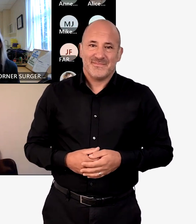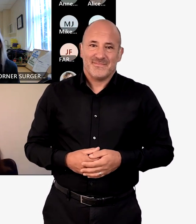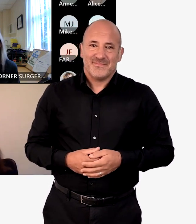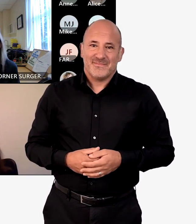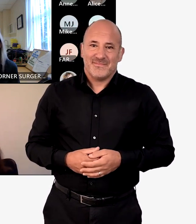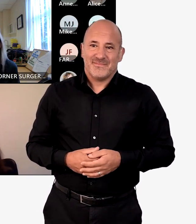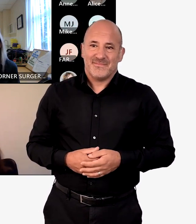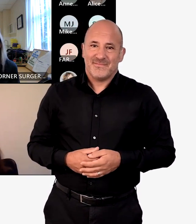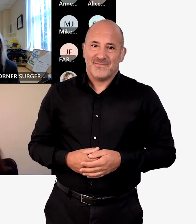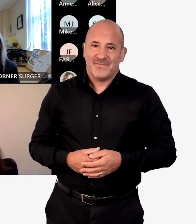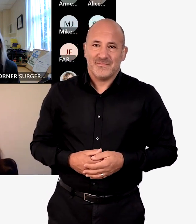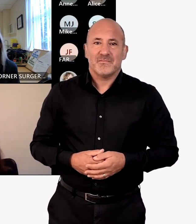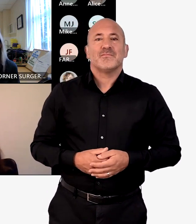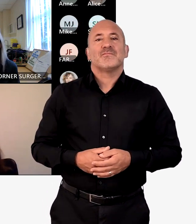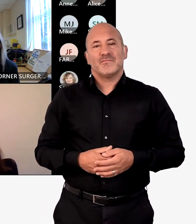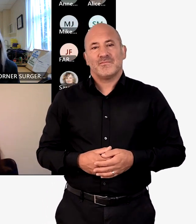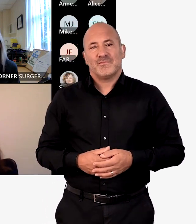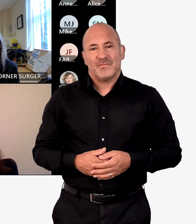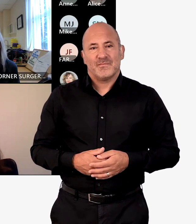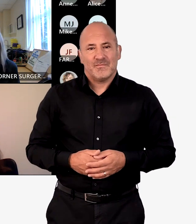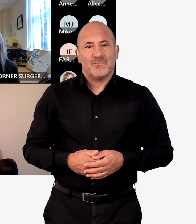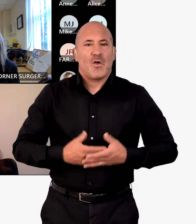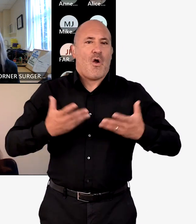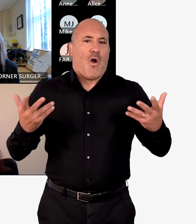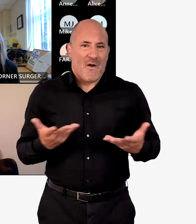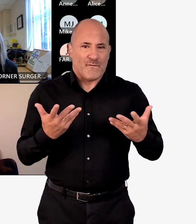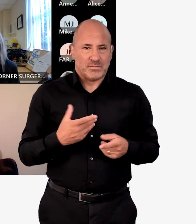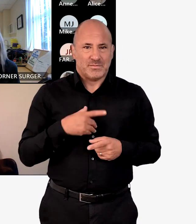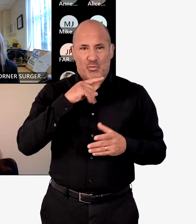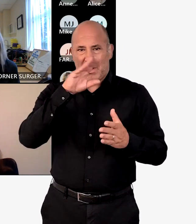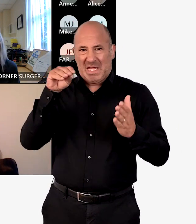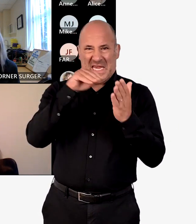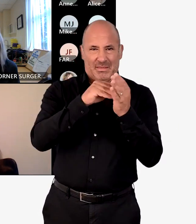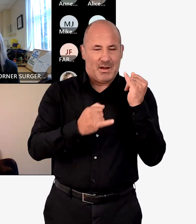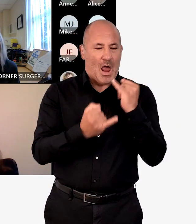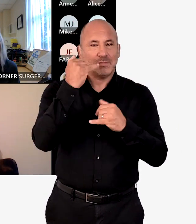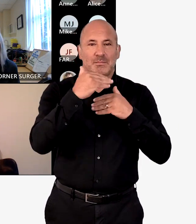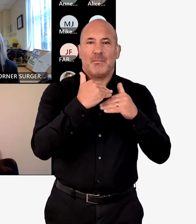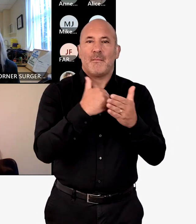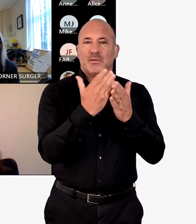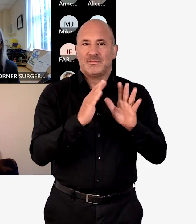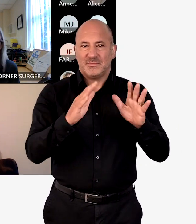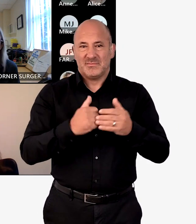And we then they look forward to working with us both more closely as we go forward. We'll obviously make sure that those are reflected in the final part.